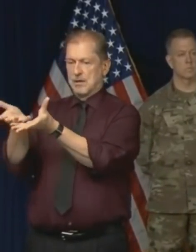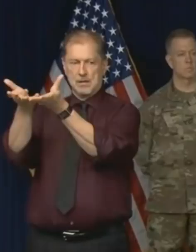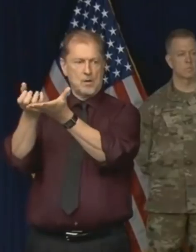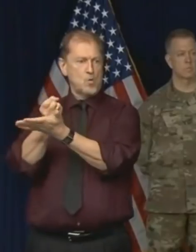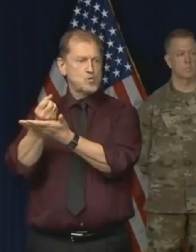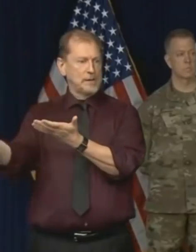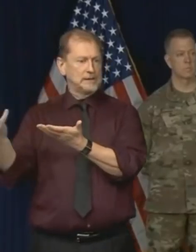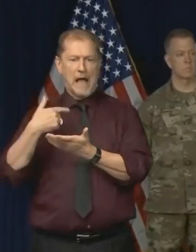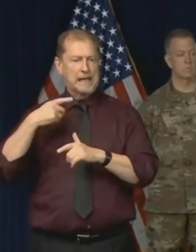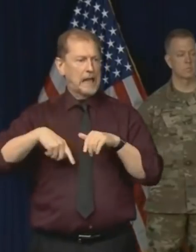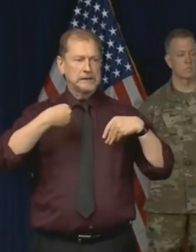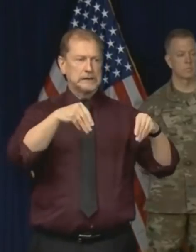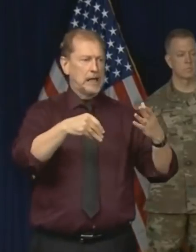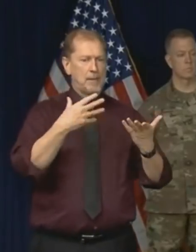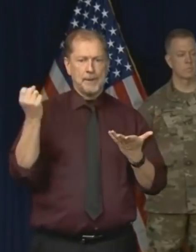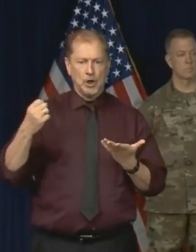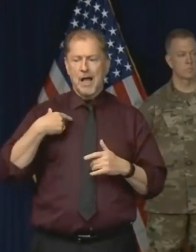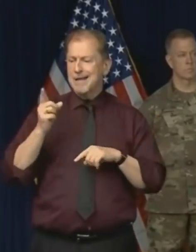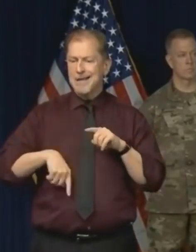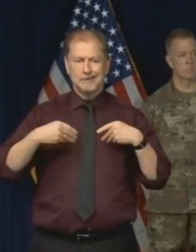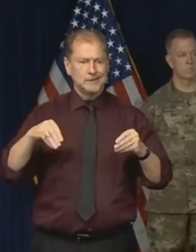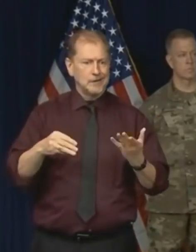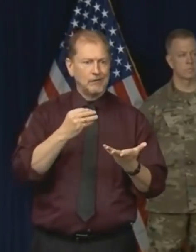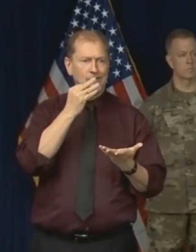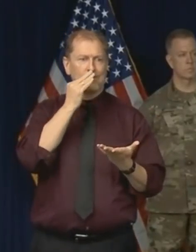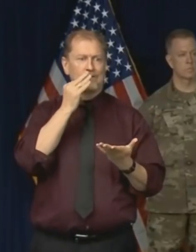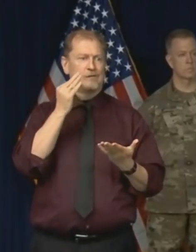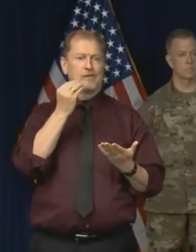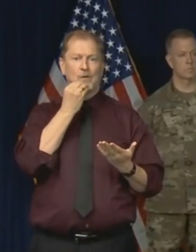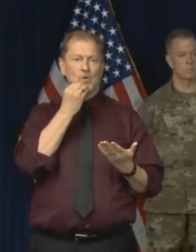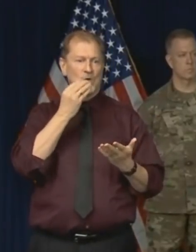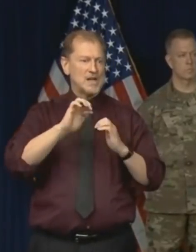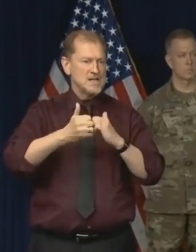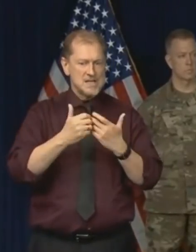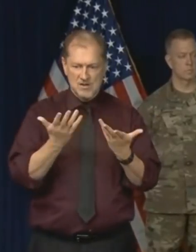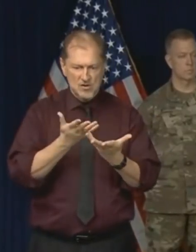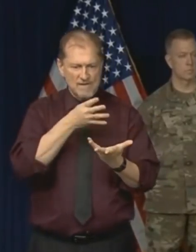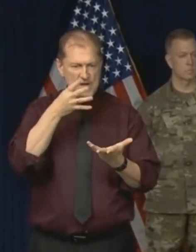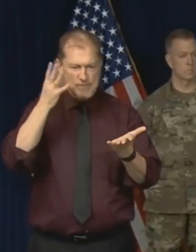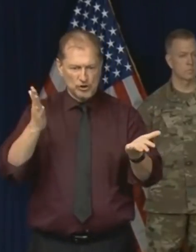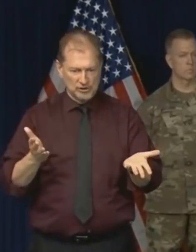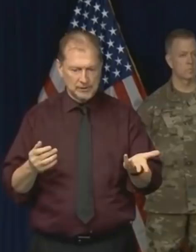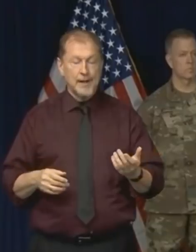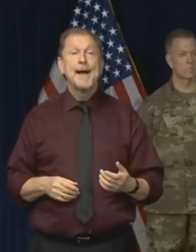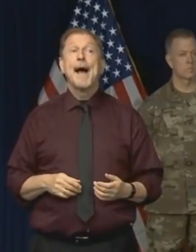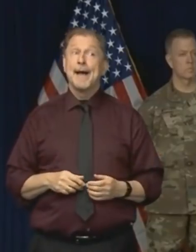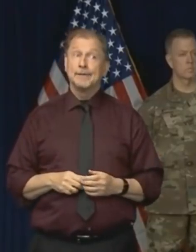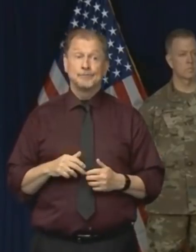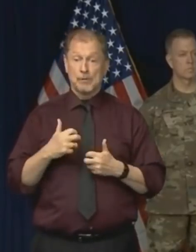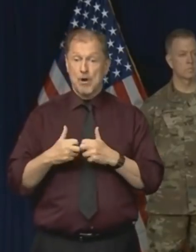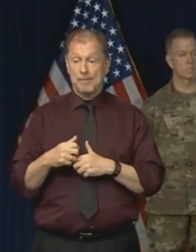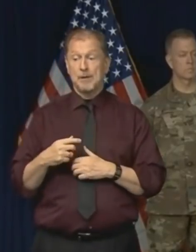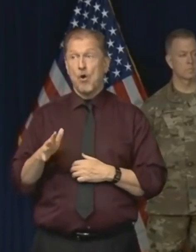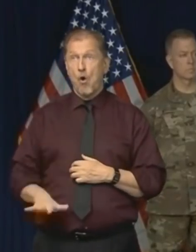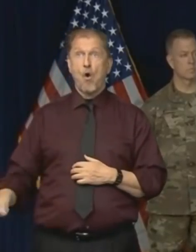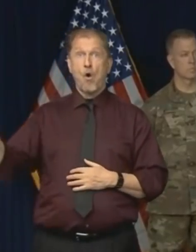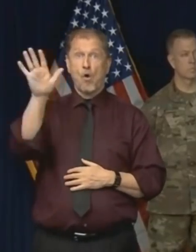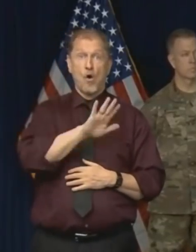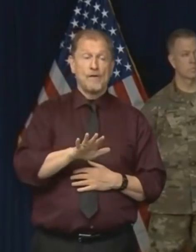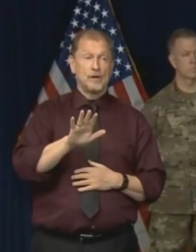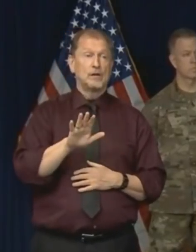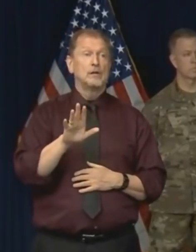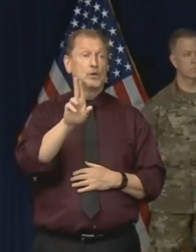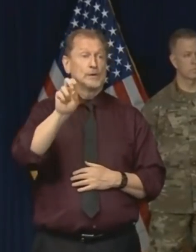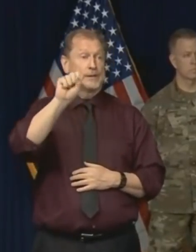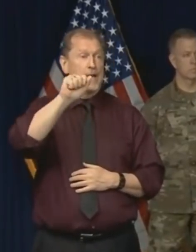waste? So a couple things. This is a problem all across the country. Commodities,